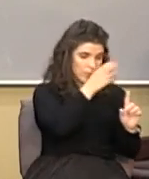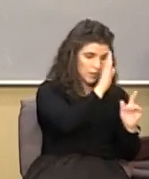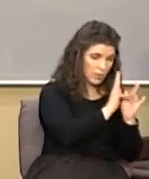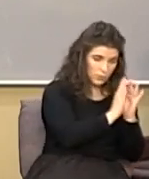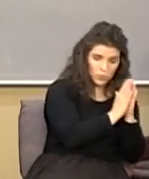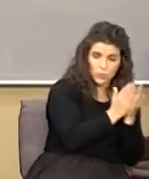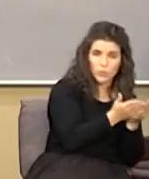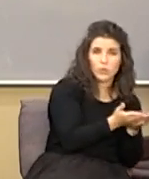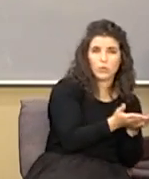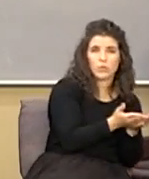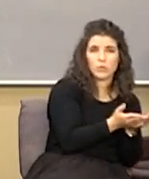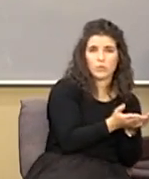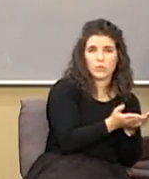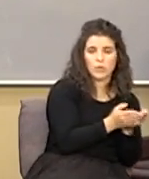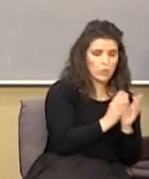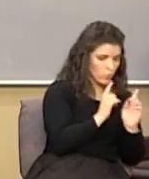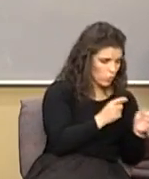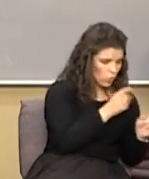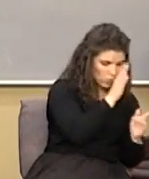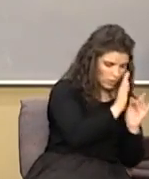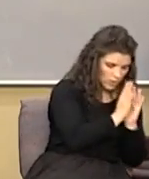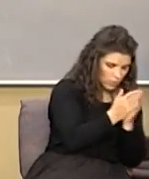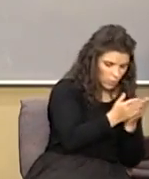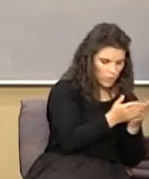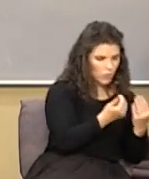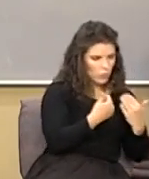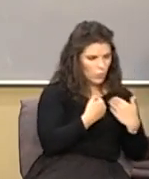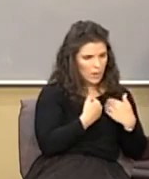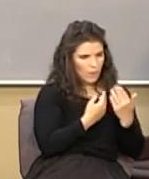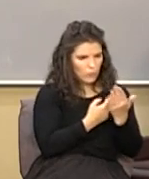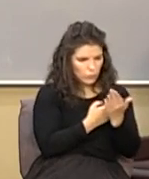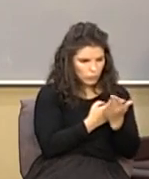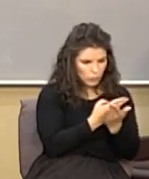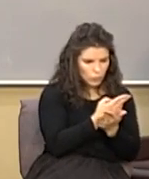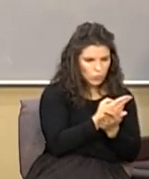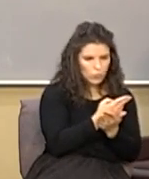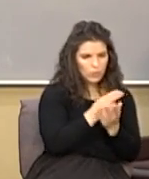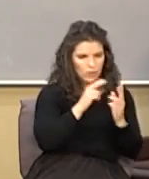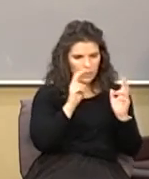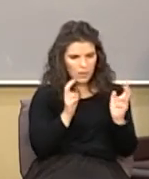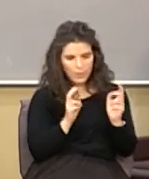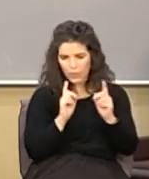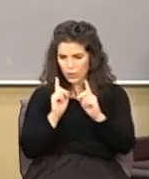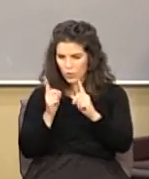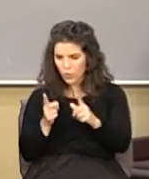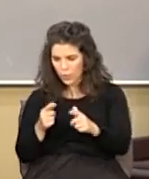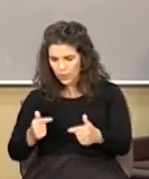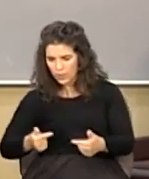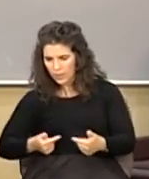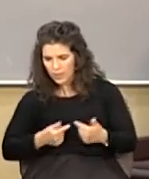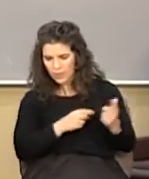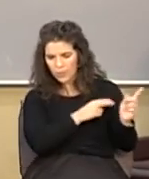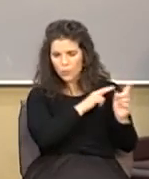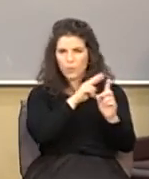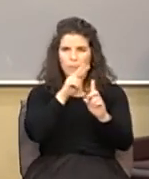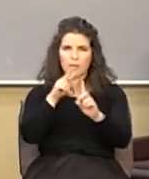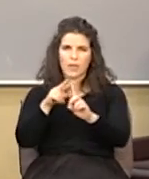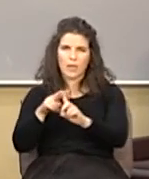and what you do is you go to God's word and you get the truth on a topic and then you go out into your life and apply